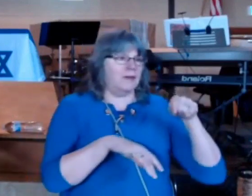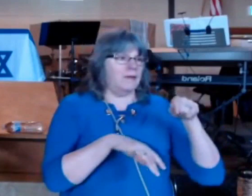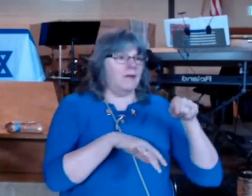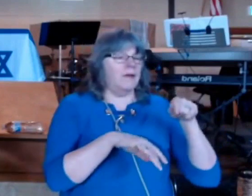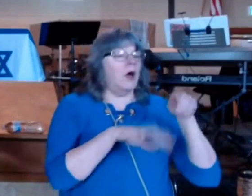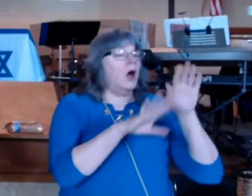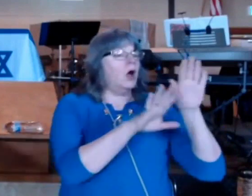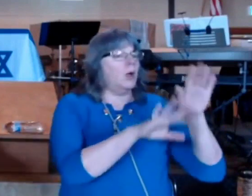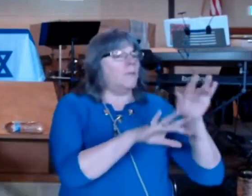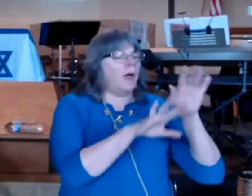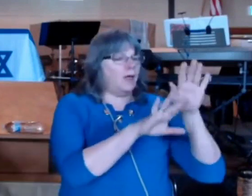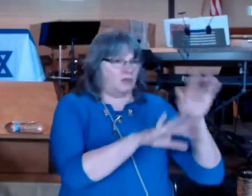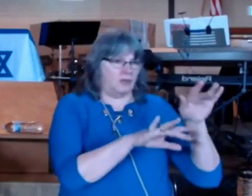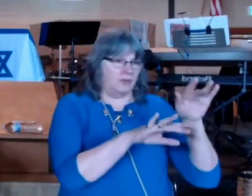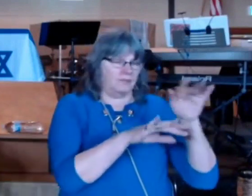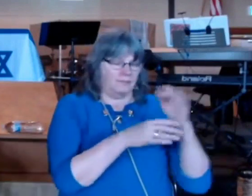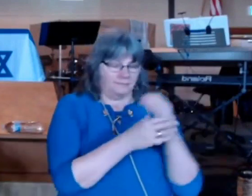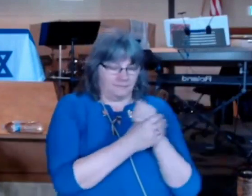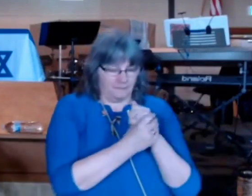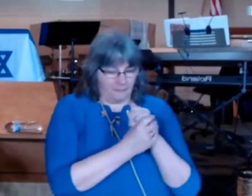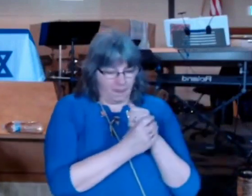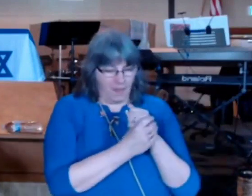self righteous condemnation